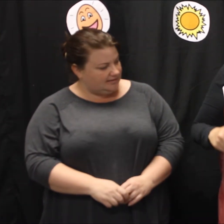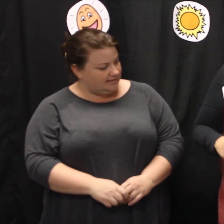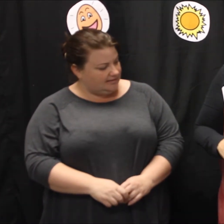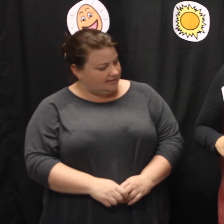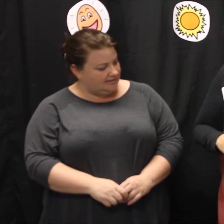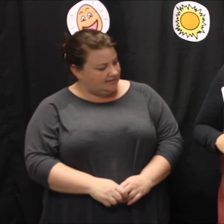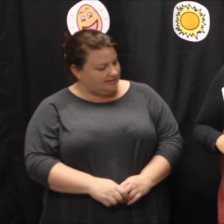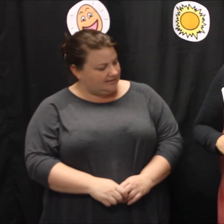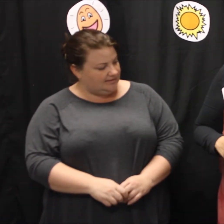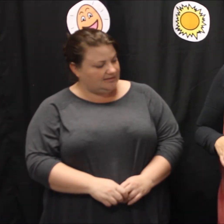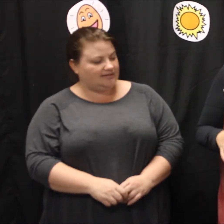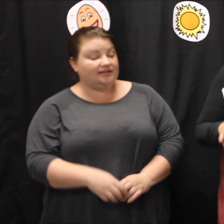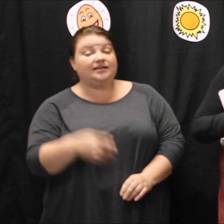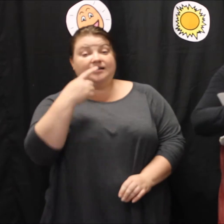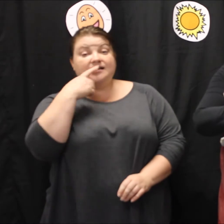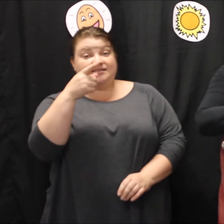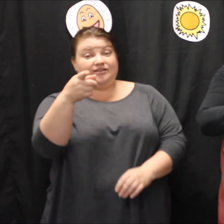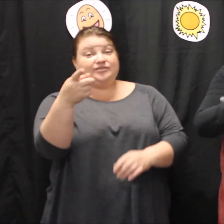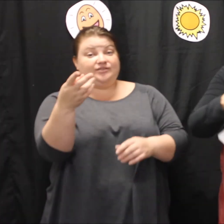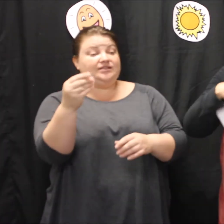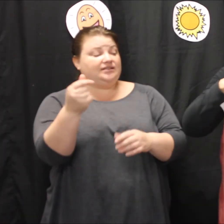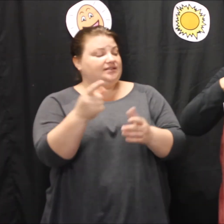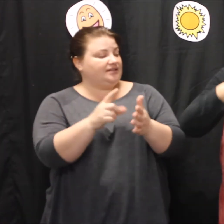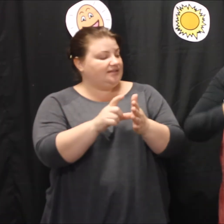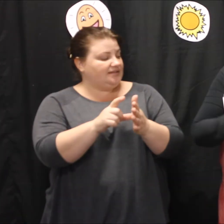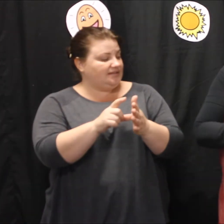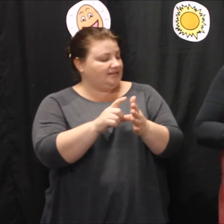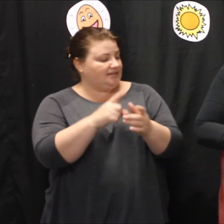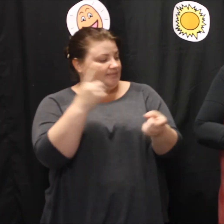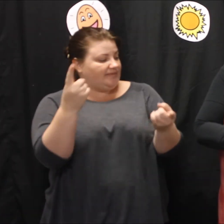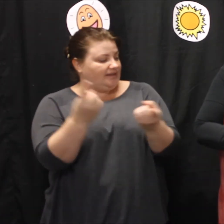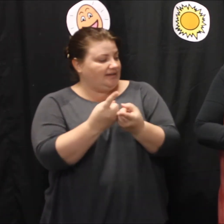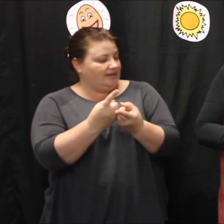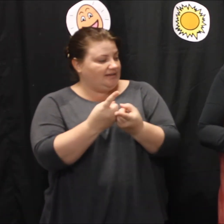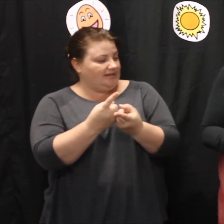I'm telling you something. It's in food and drink.